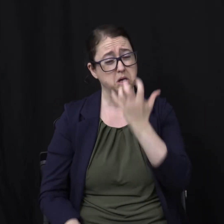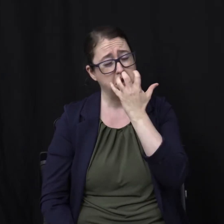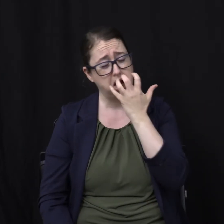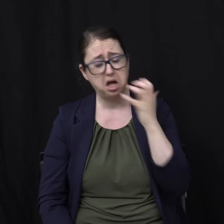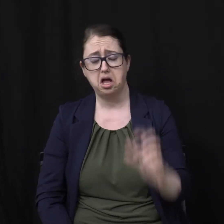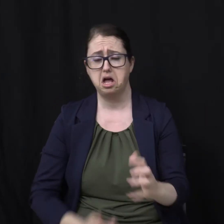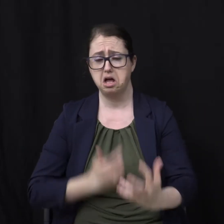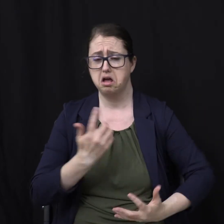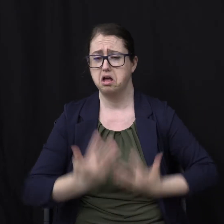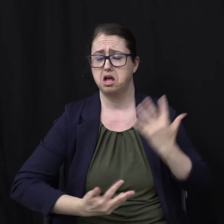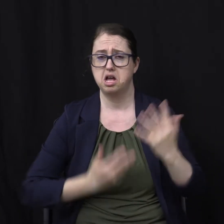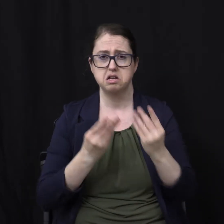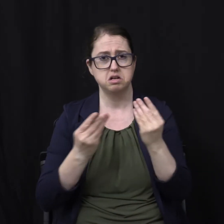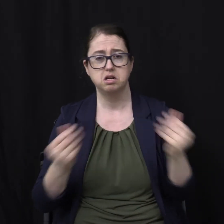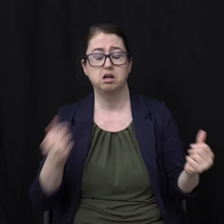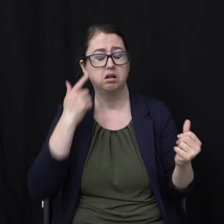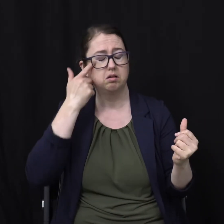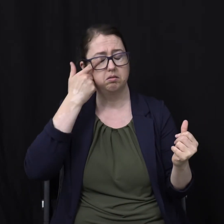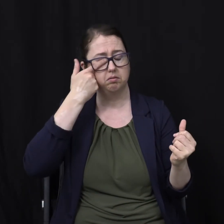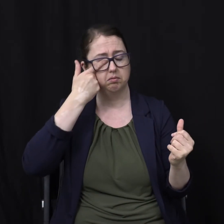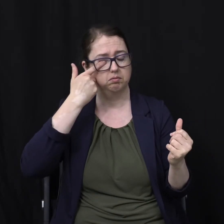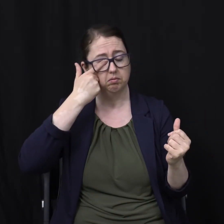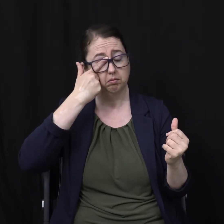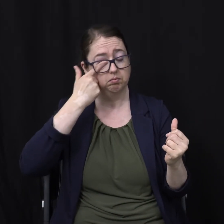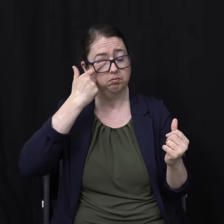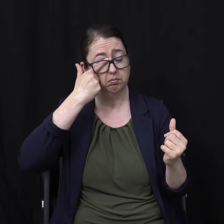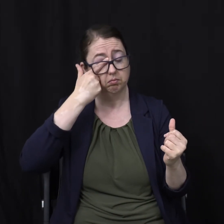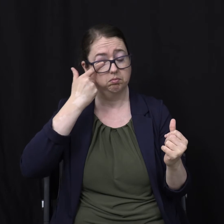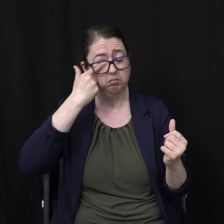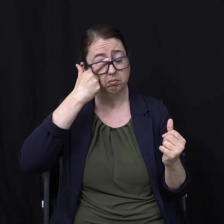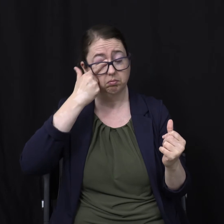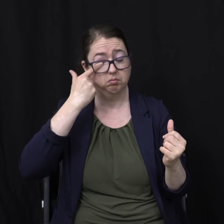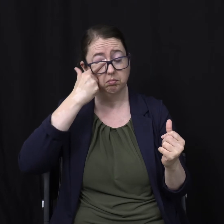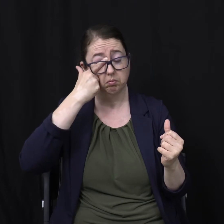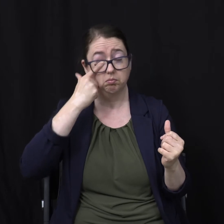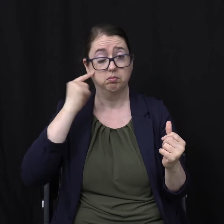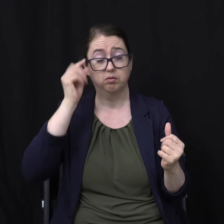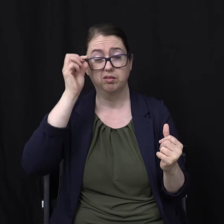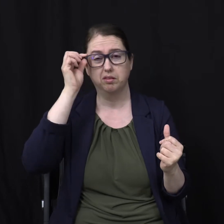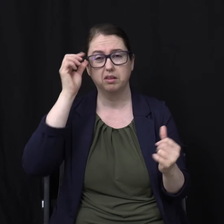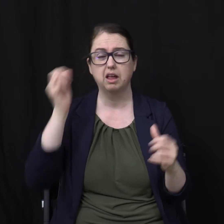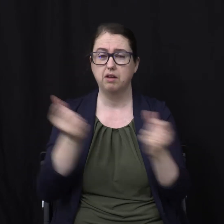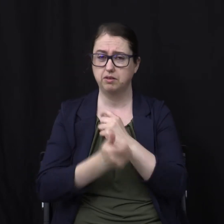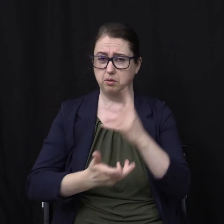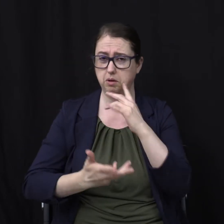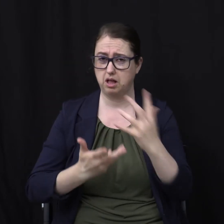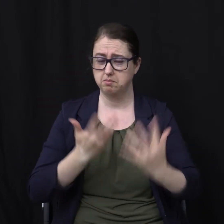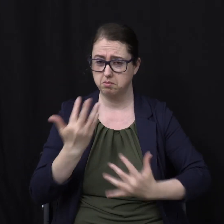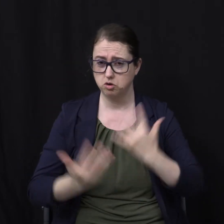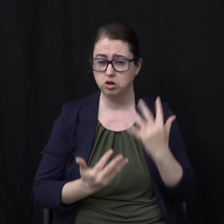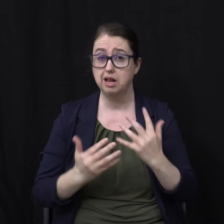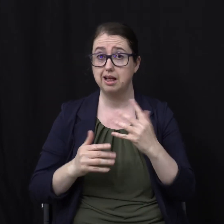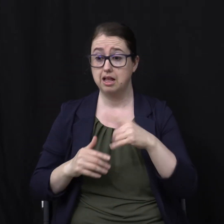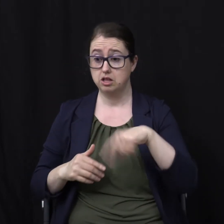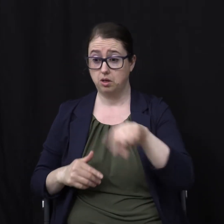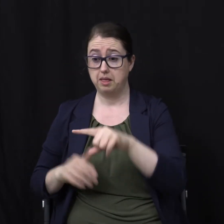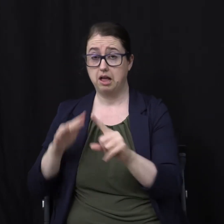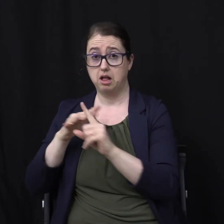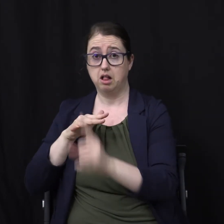both the earth And the works That are in it Will be burned up So this is a pretty Horrific thought They're running away Because this is